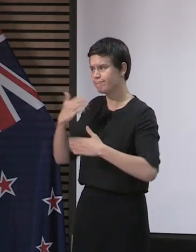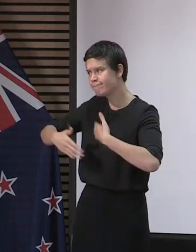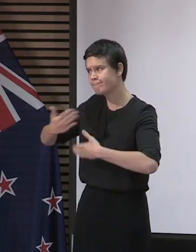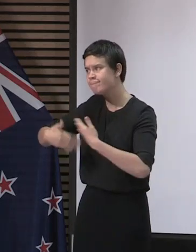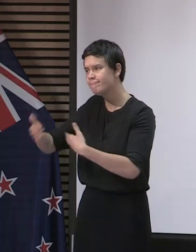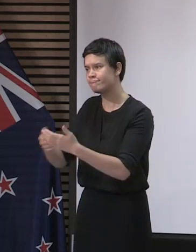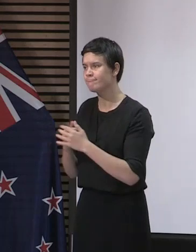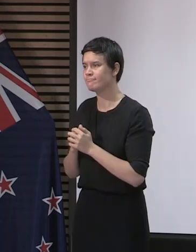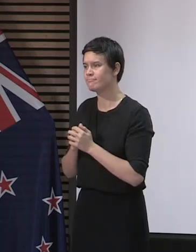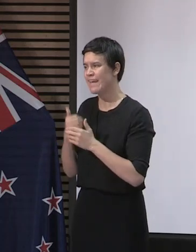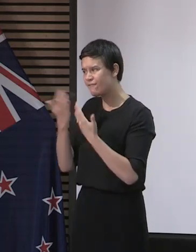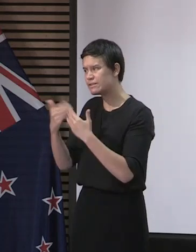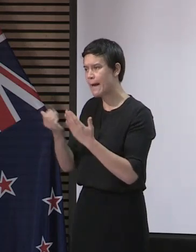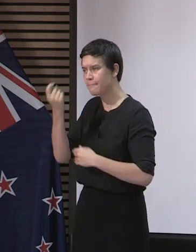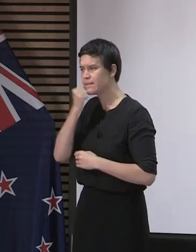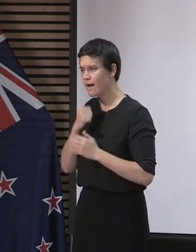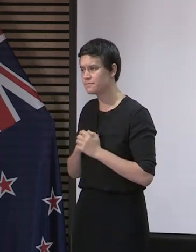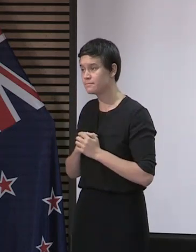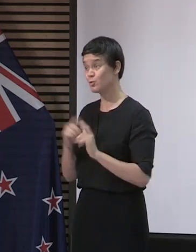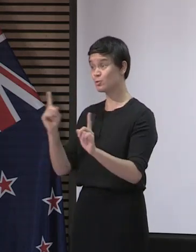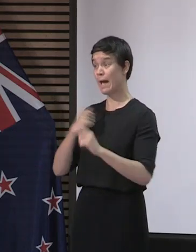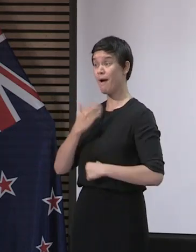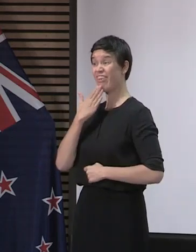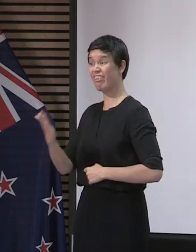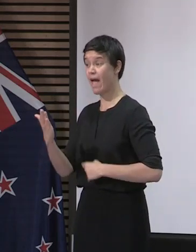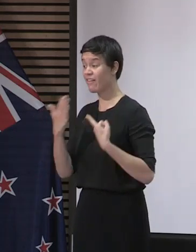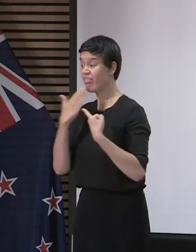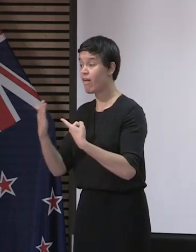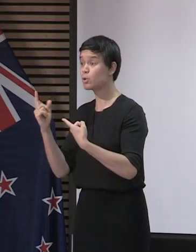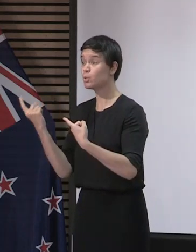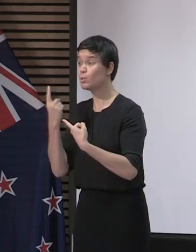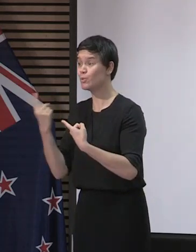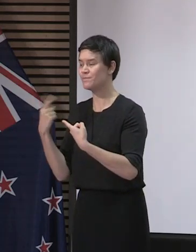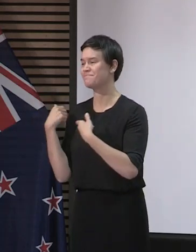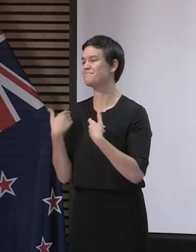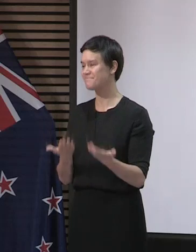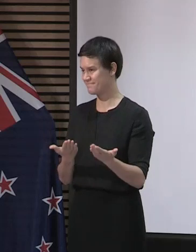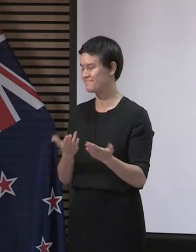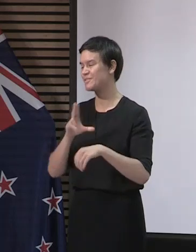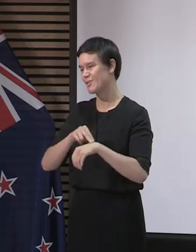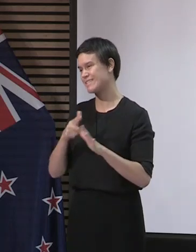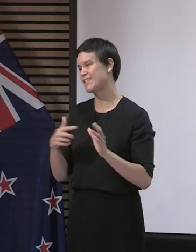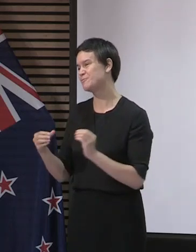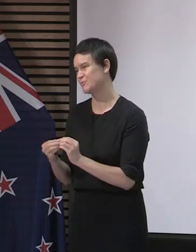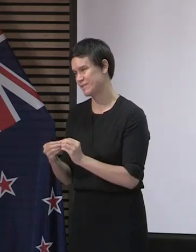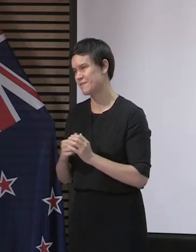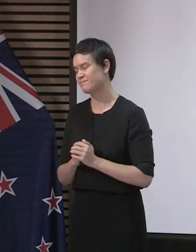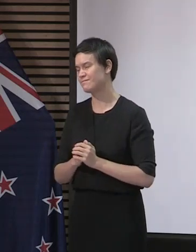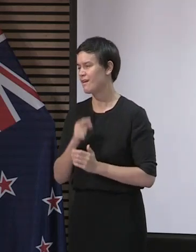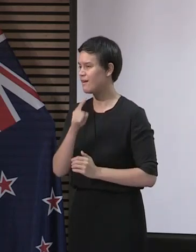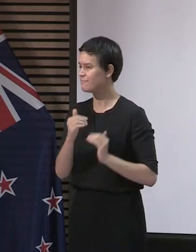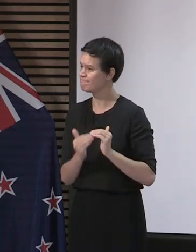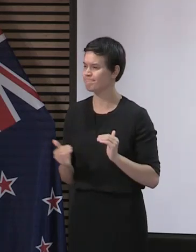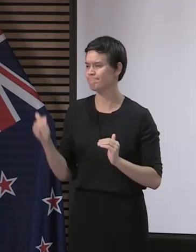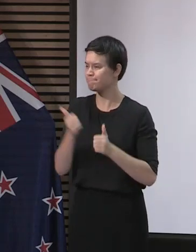Dr Bloomfield. I consider New Zealand to be very lucky to have a public servant of Dr Bloomfield's calibre leading